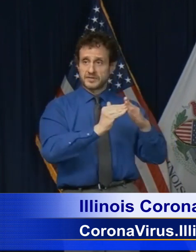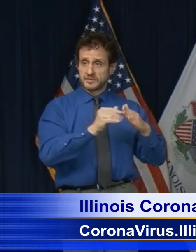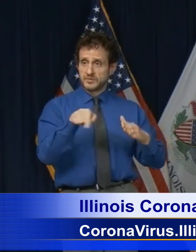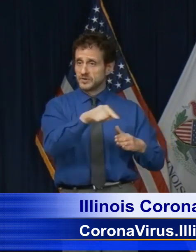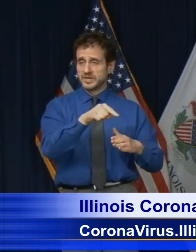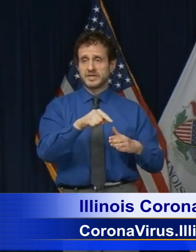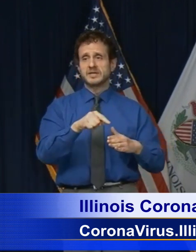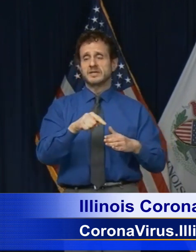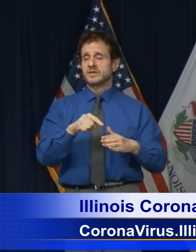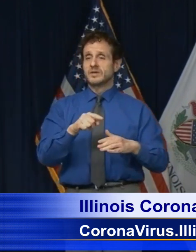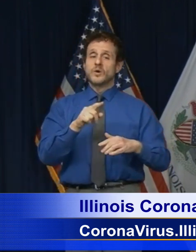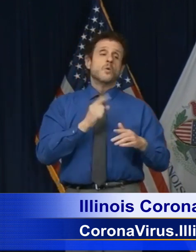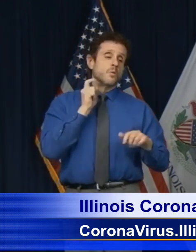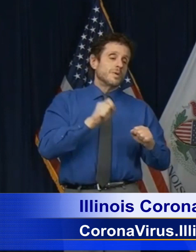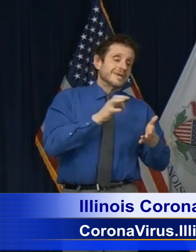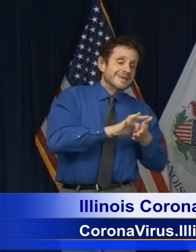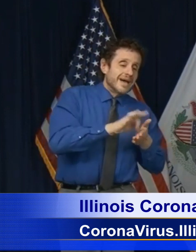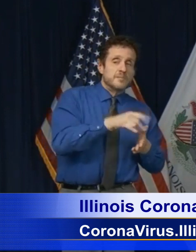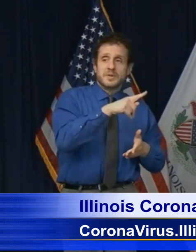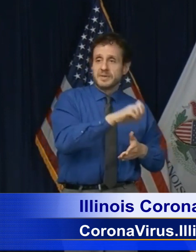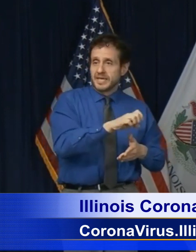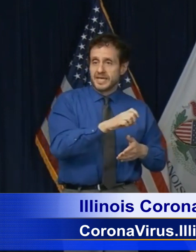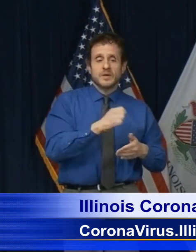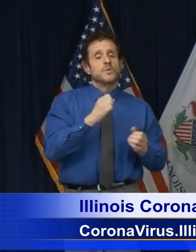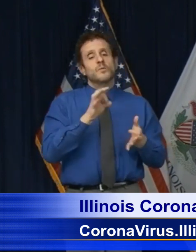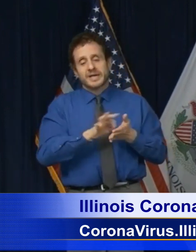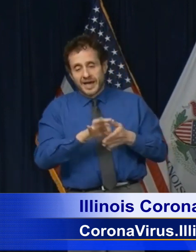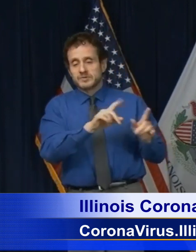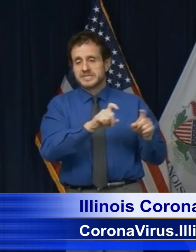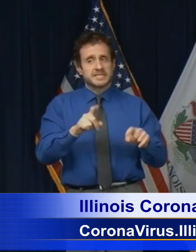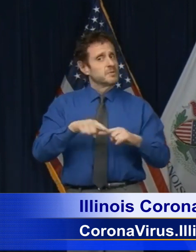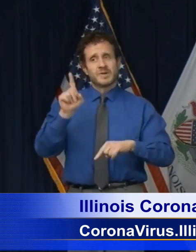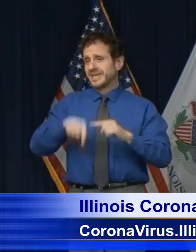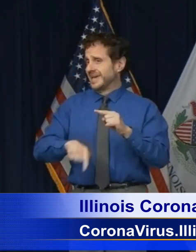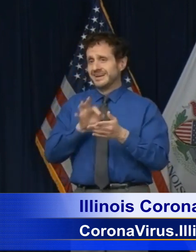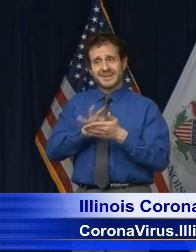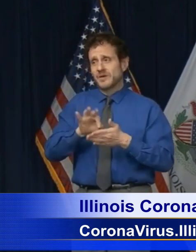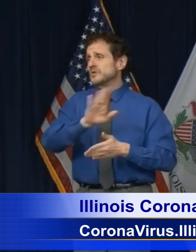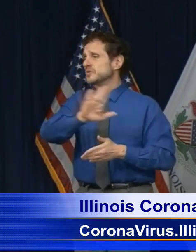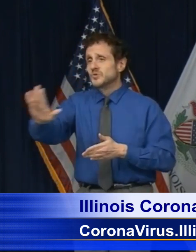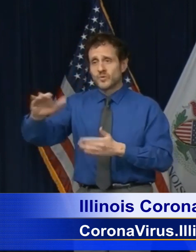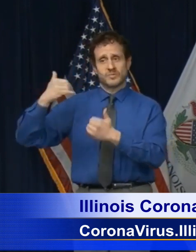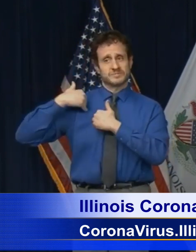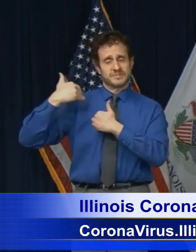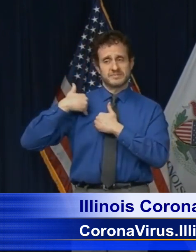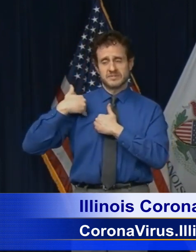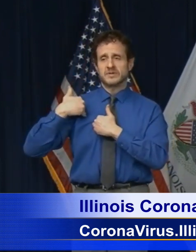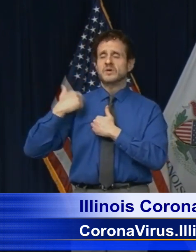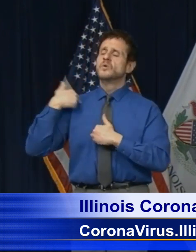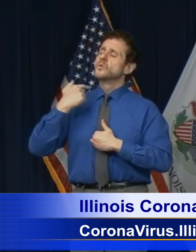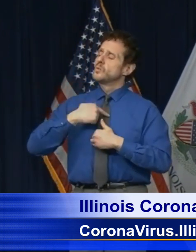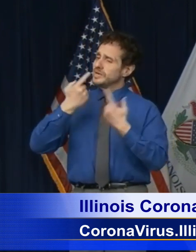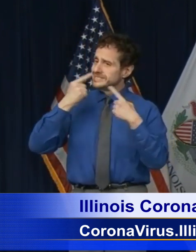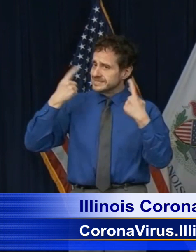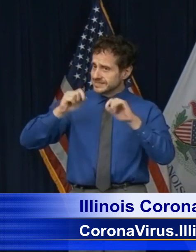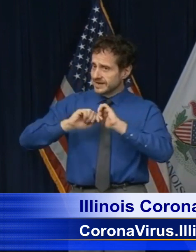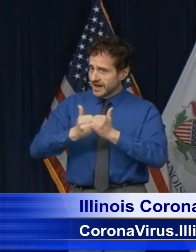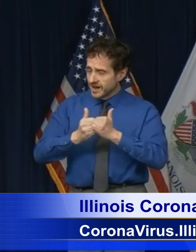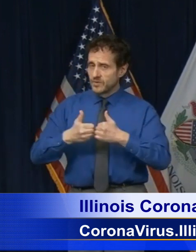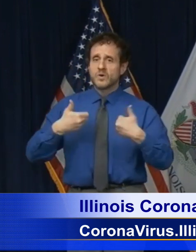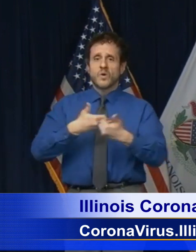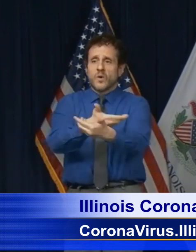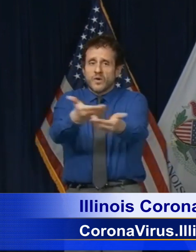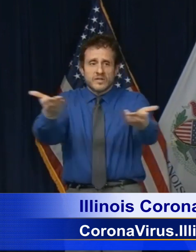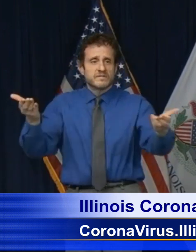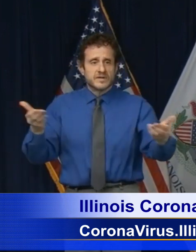PPE and available tests. But I promise you, we can't get through this without all of us, all of